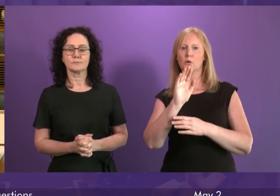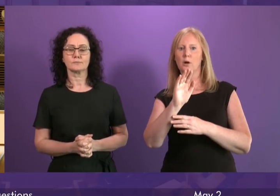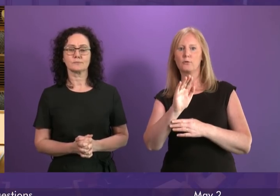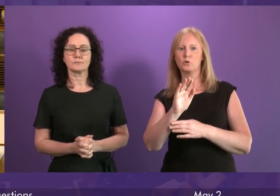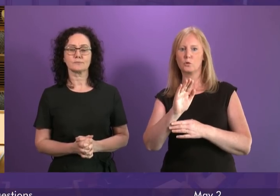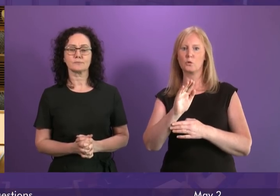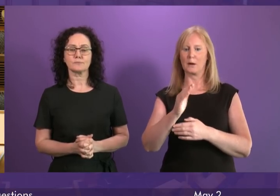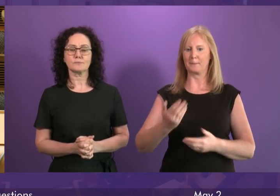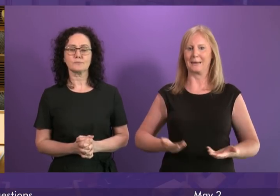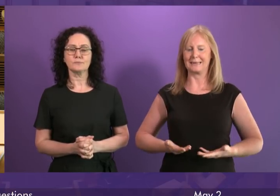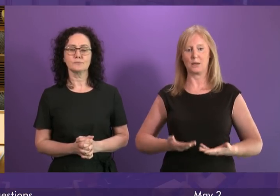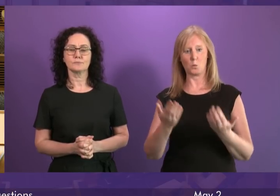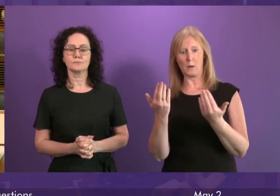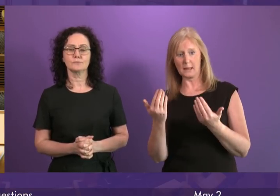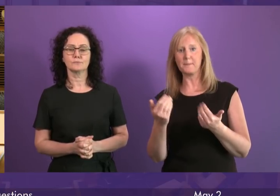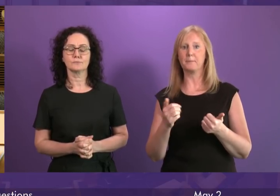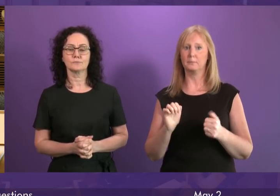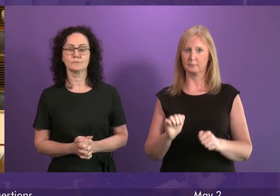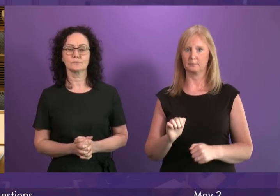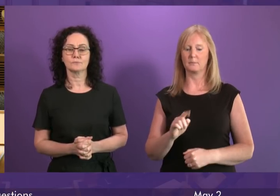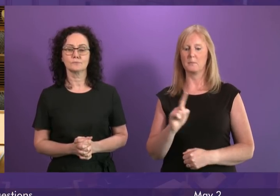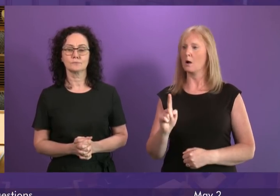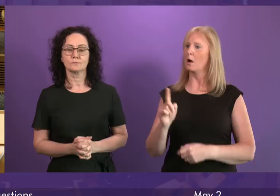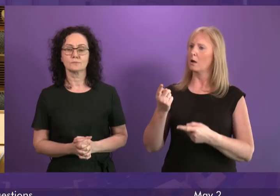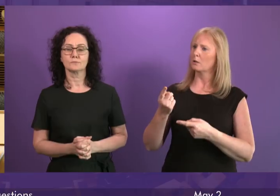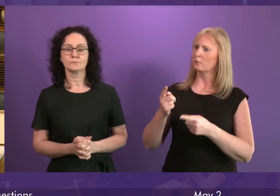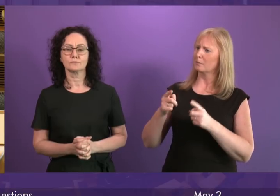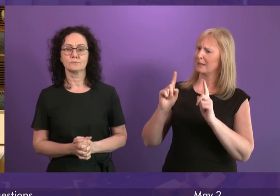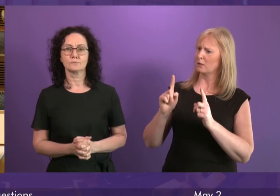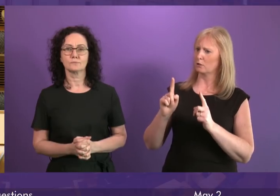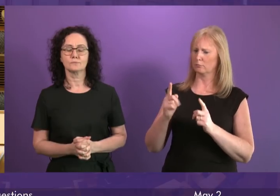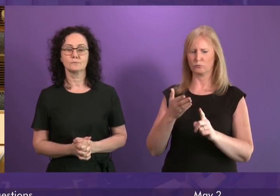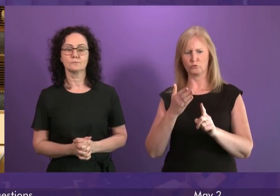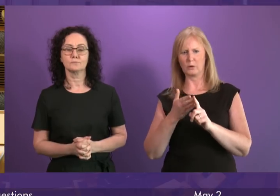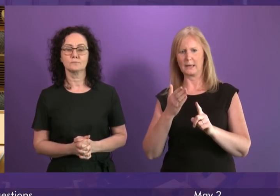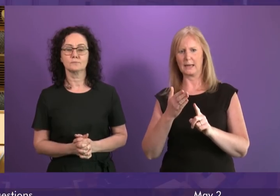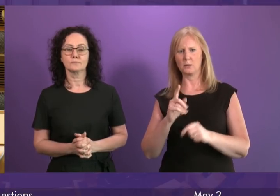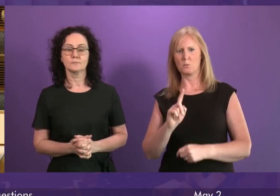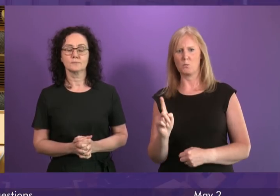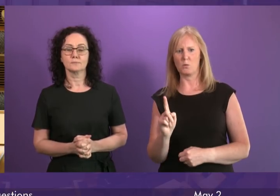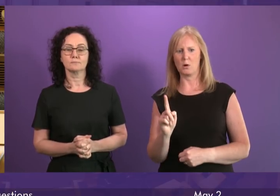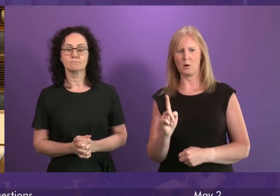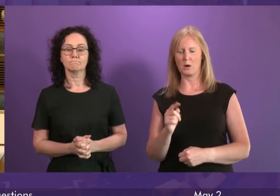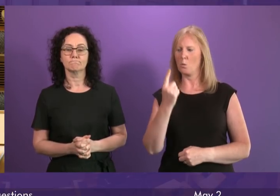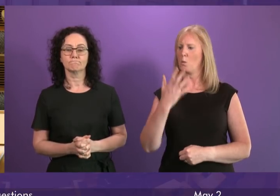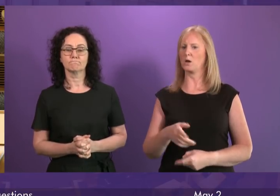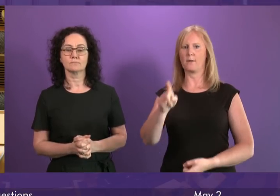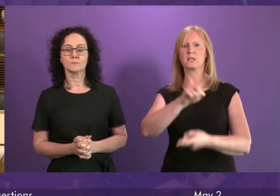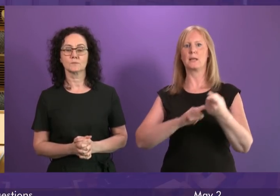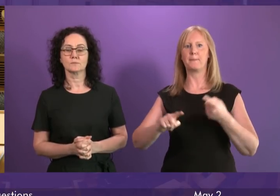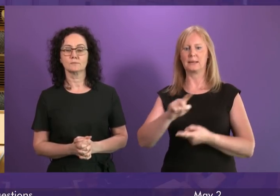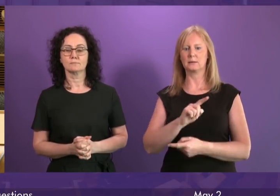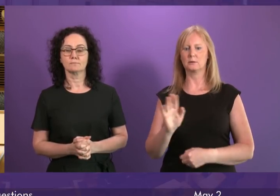welcome. But does the First Minister recognise that what we need is not simply a one-off summit, but the